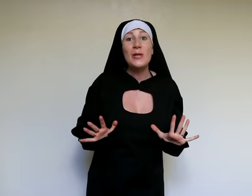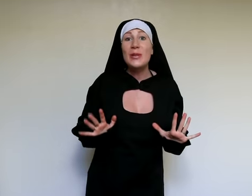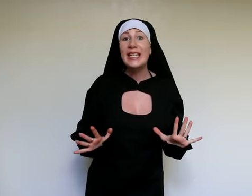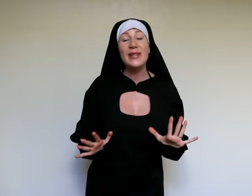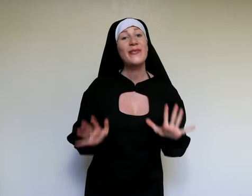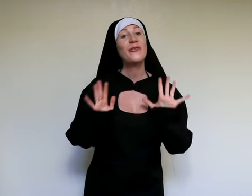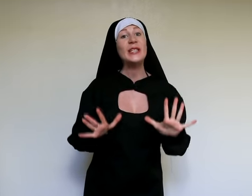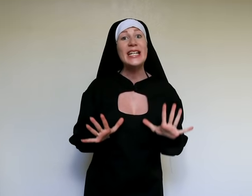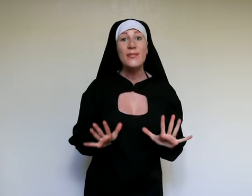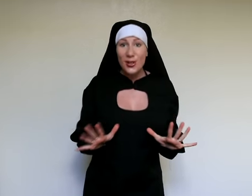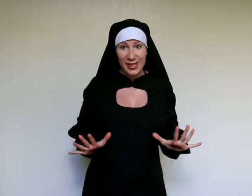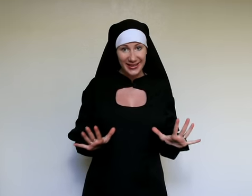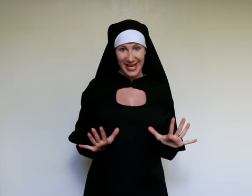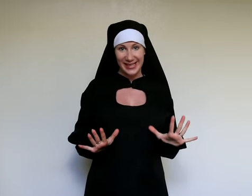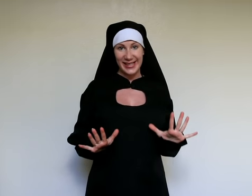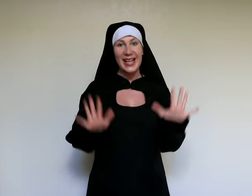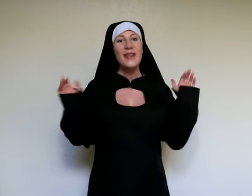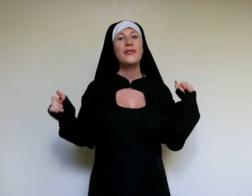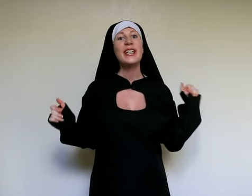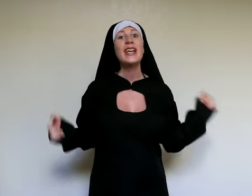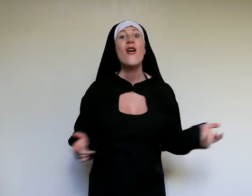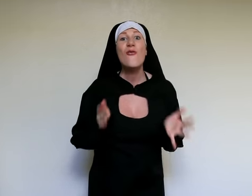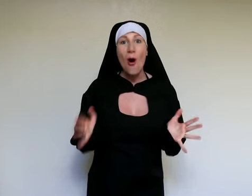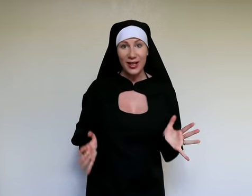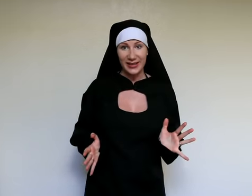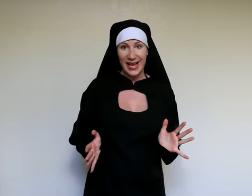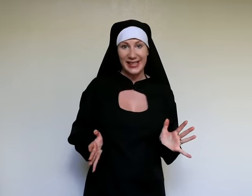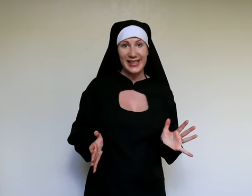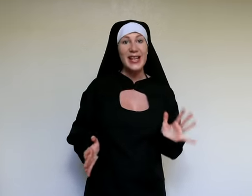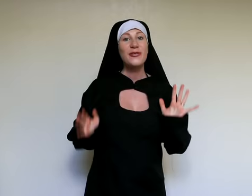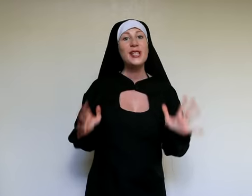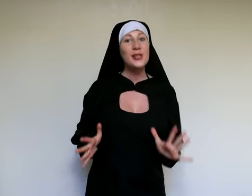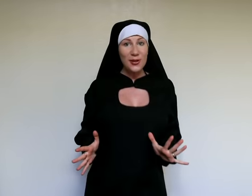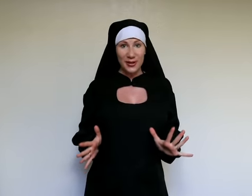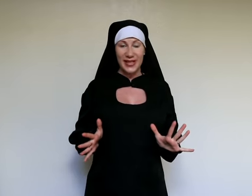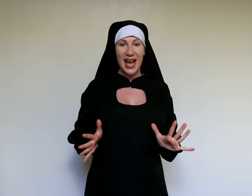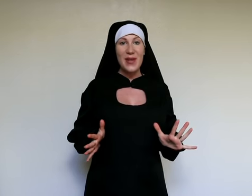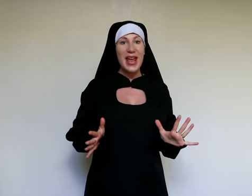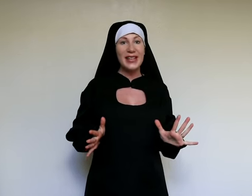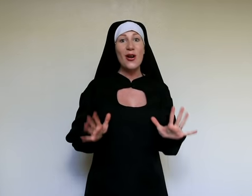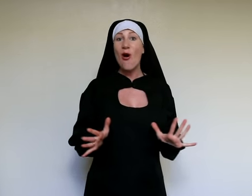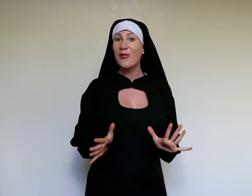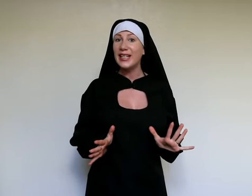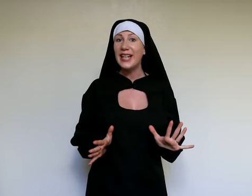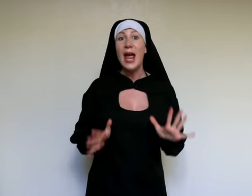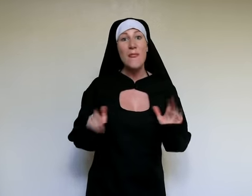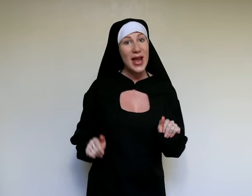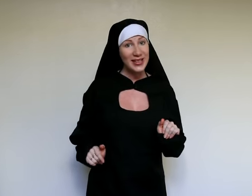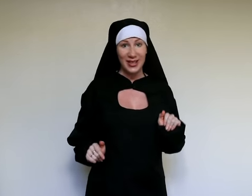will be giving free music lessons, free vocal lessons, free studio time and offering mentoring